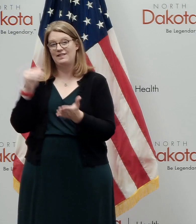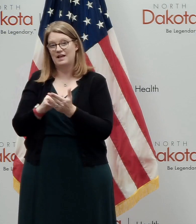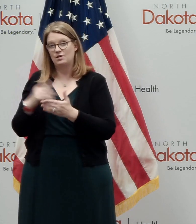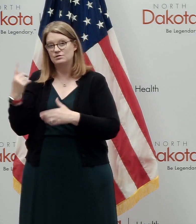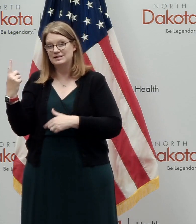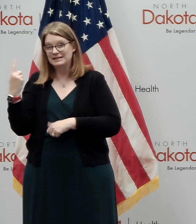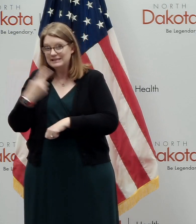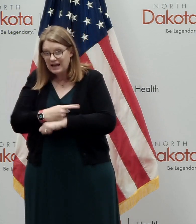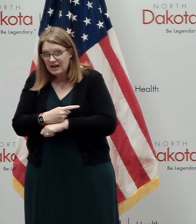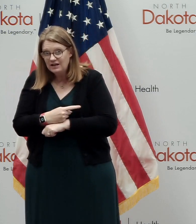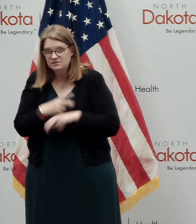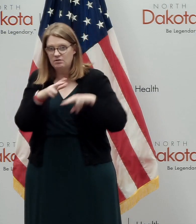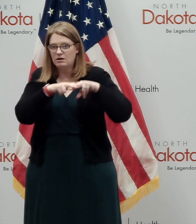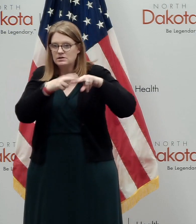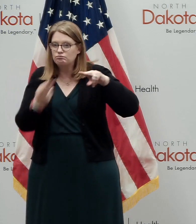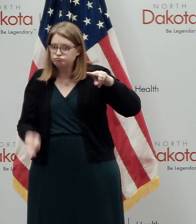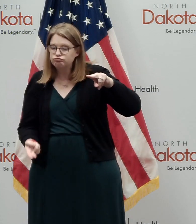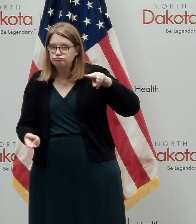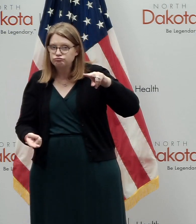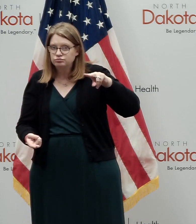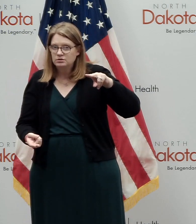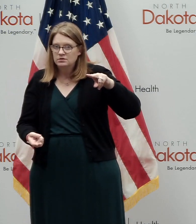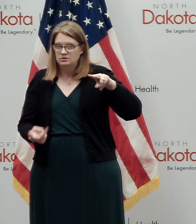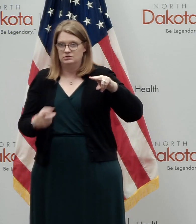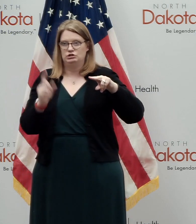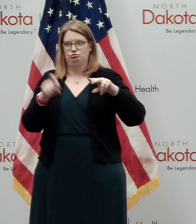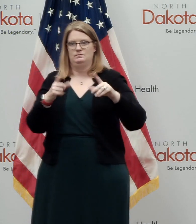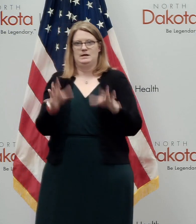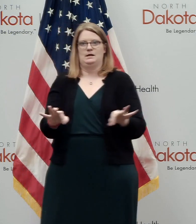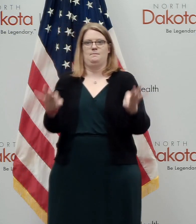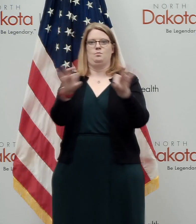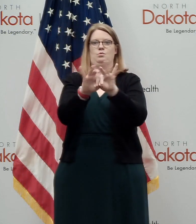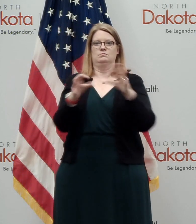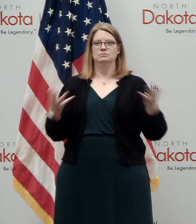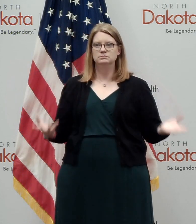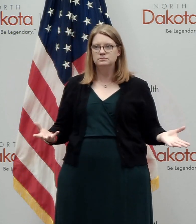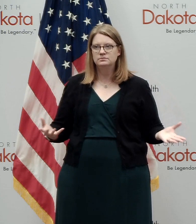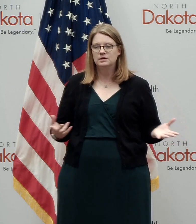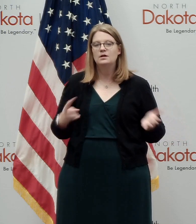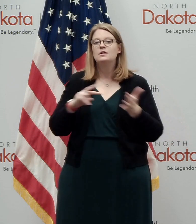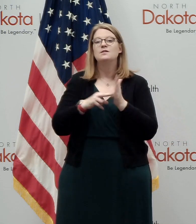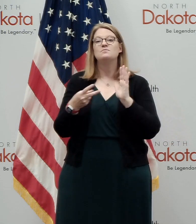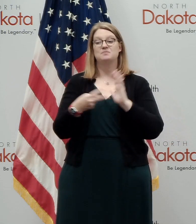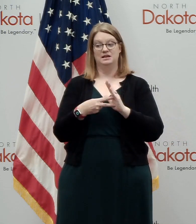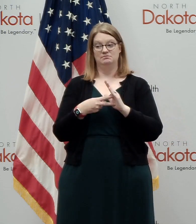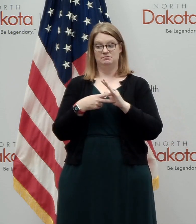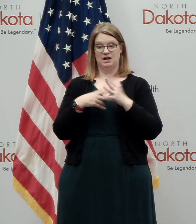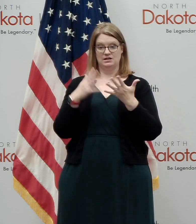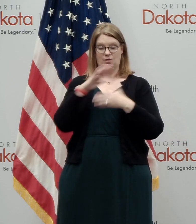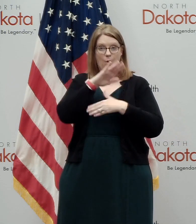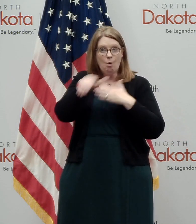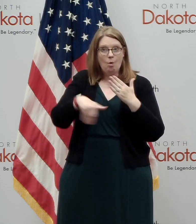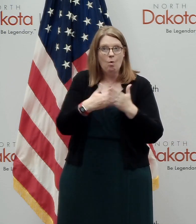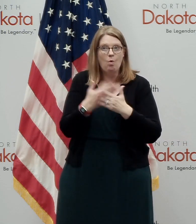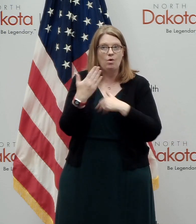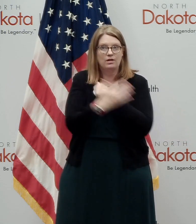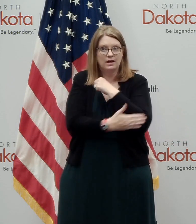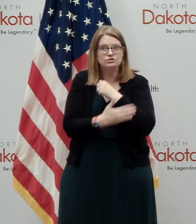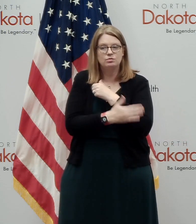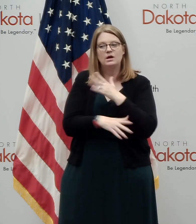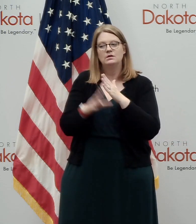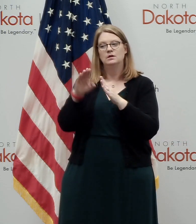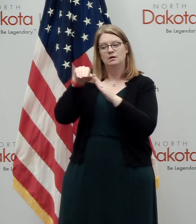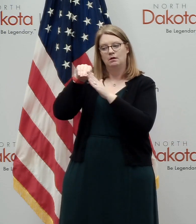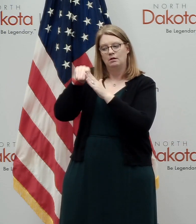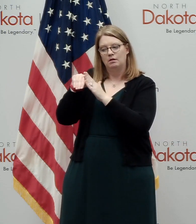-September. That is a, should be a huge headline because we're absolutely positively as a country going in the right direction. But